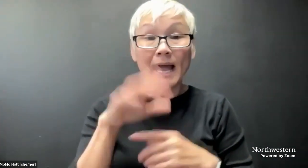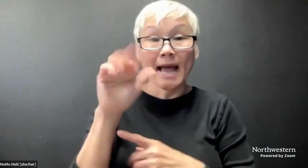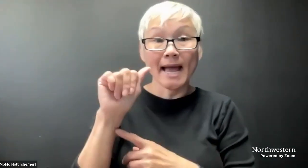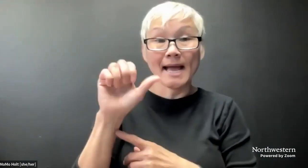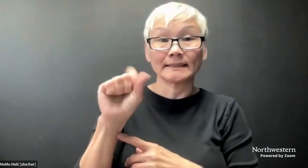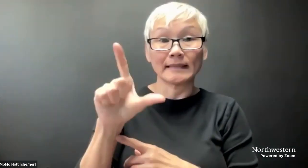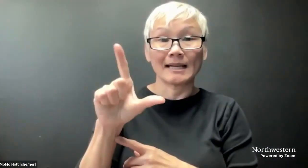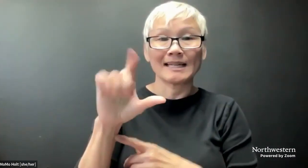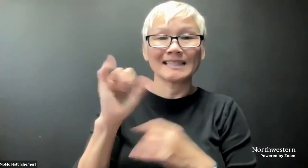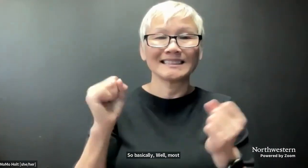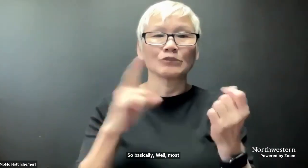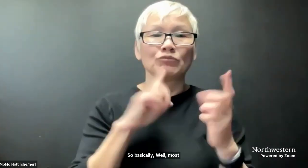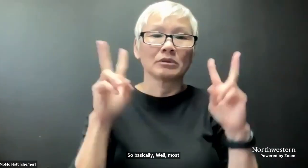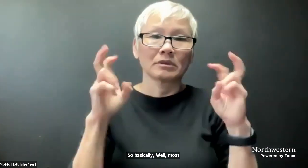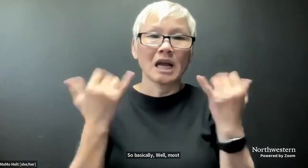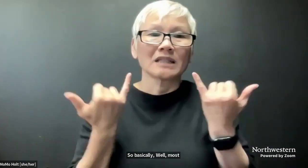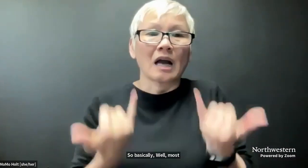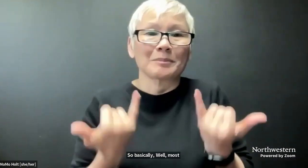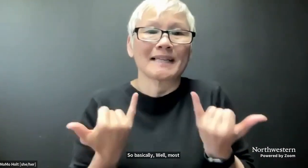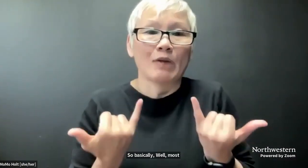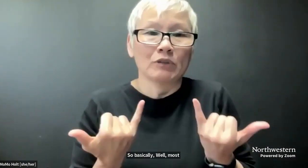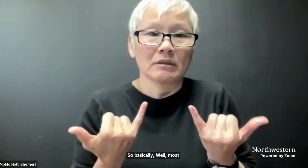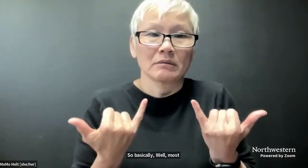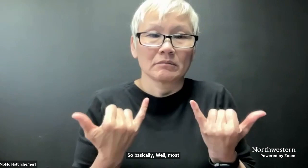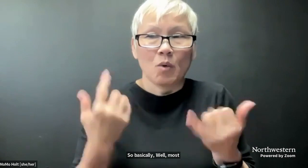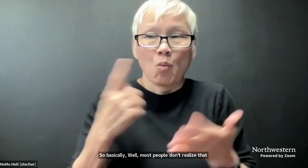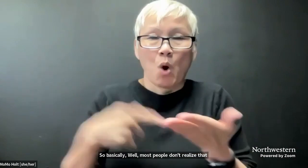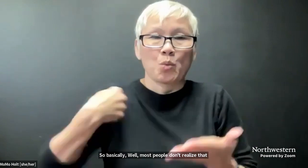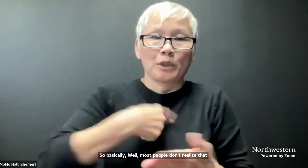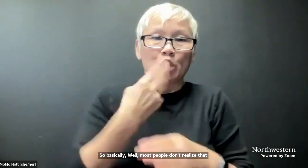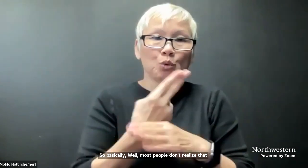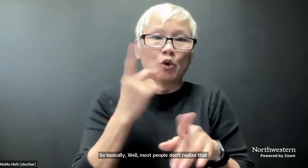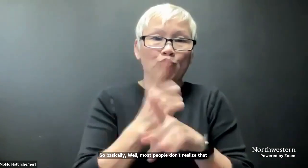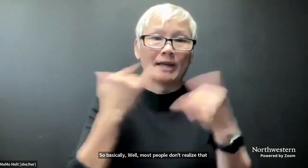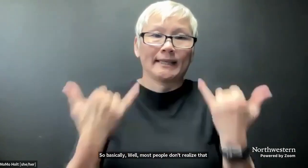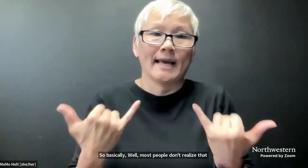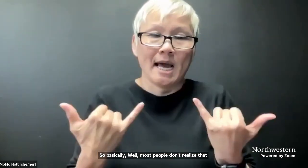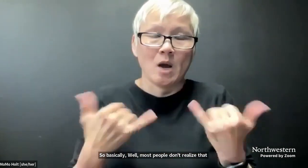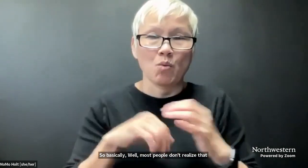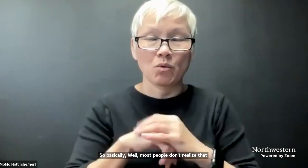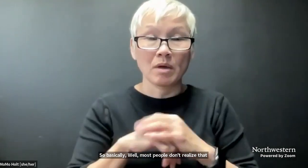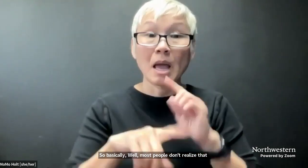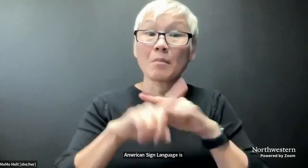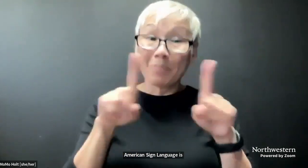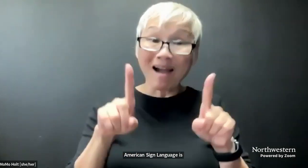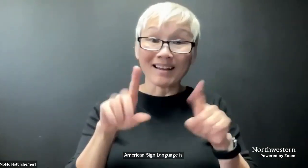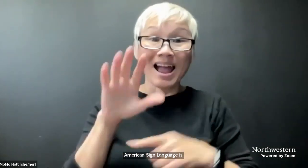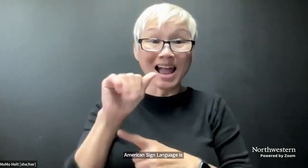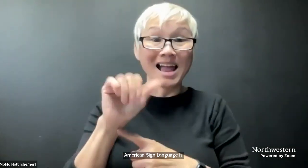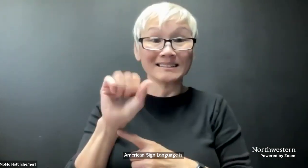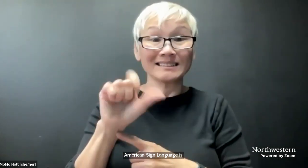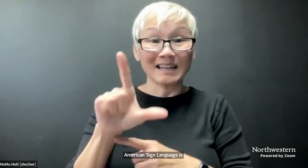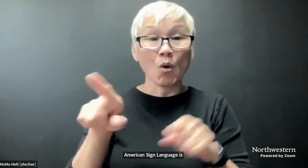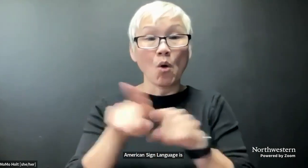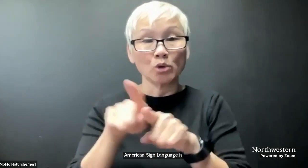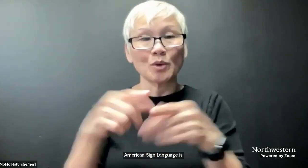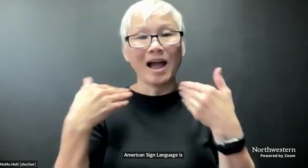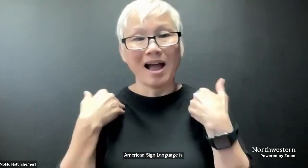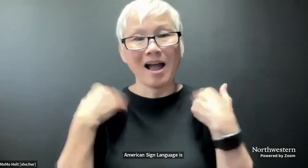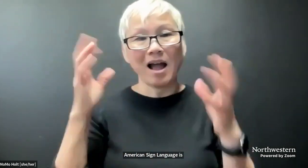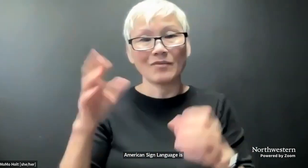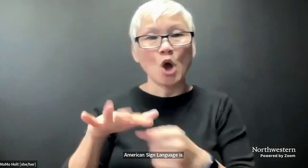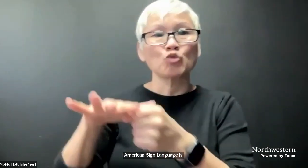well, most people don't realize that American sign language is currently what we're using right now.